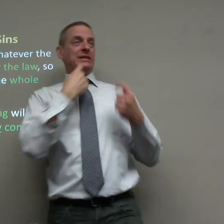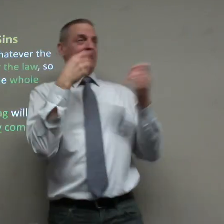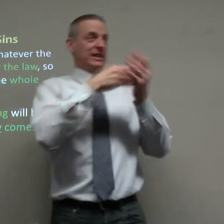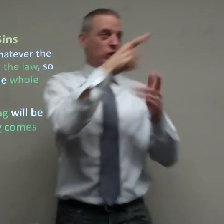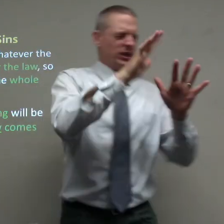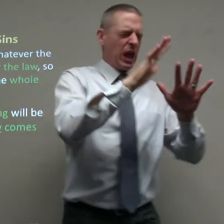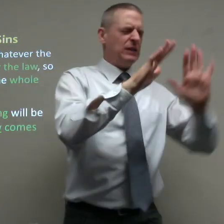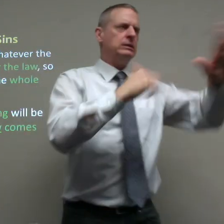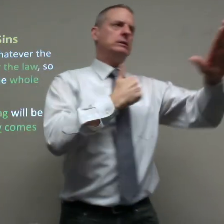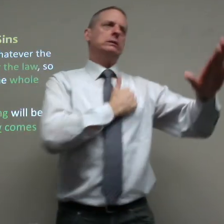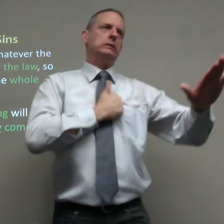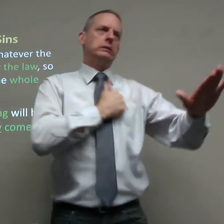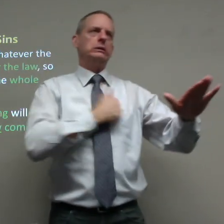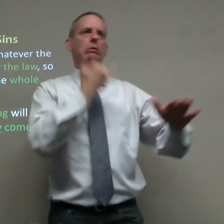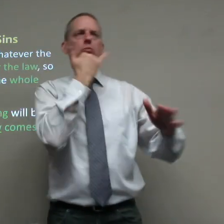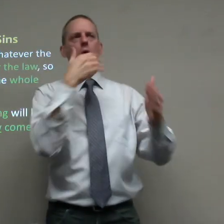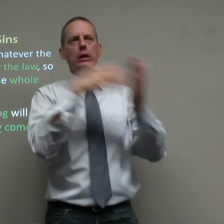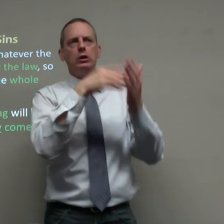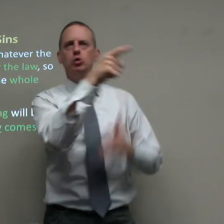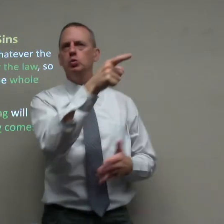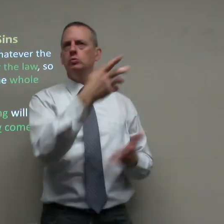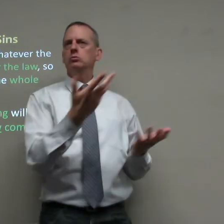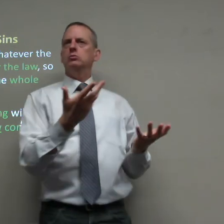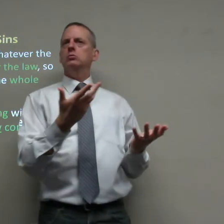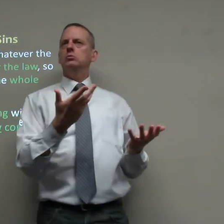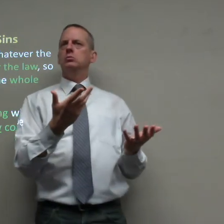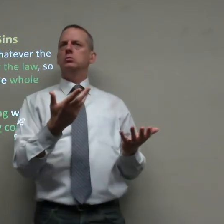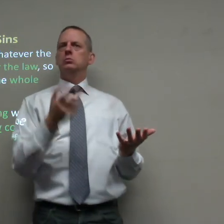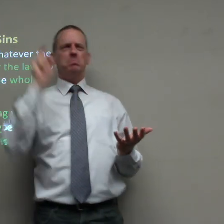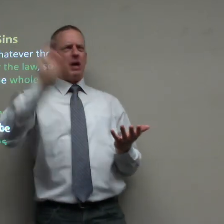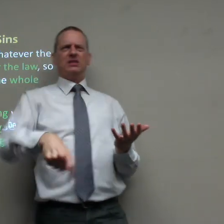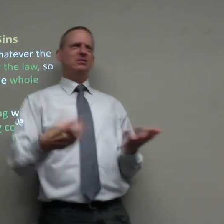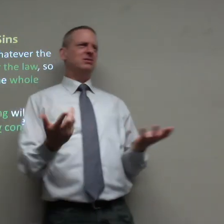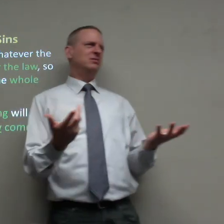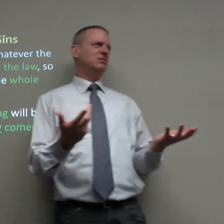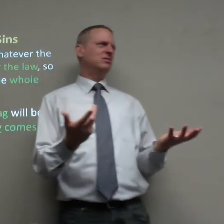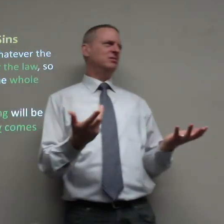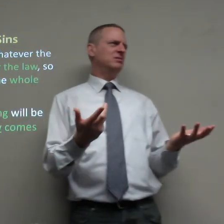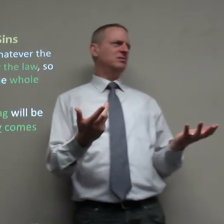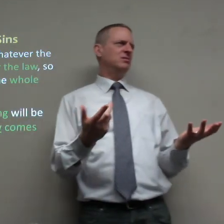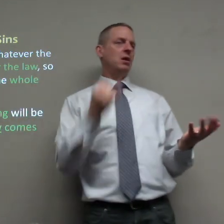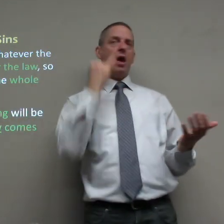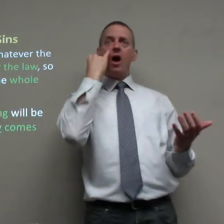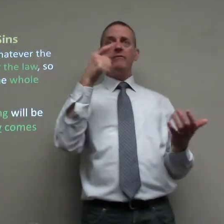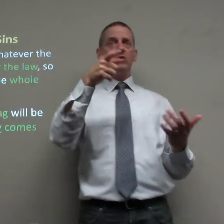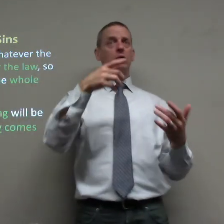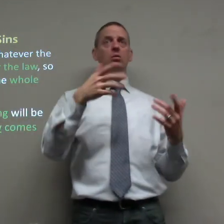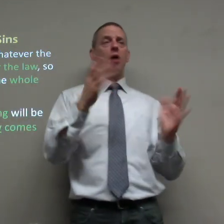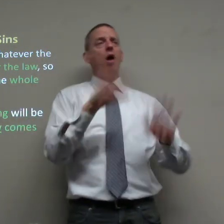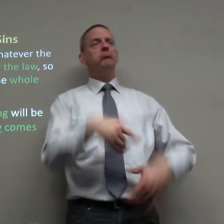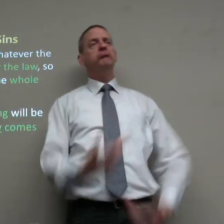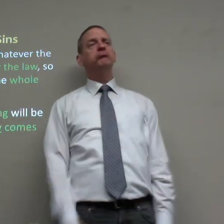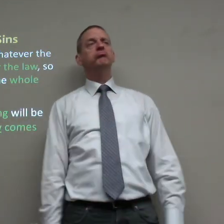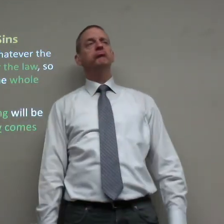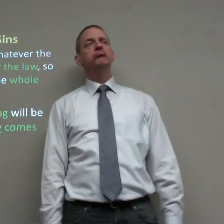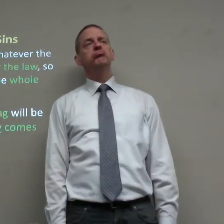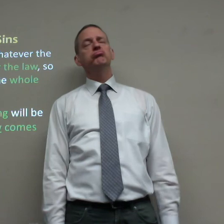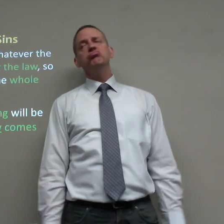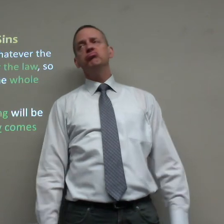If we sinned against, we must beg forgiveness. must be disregarded.